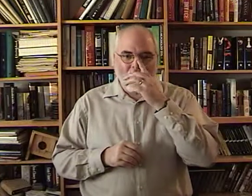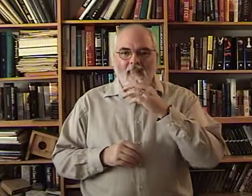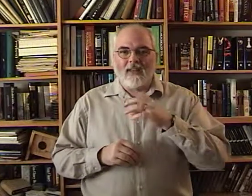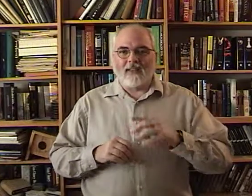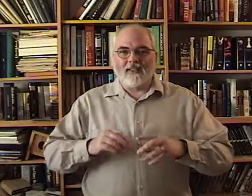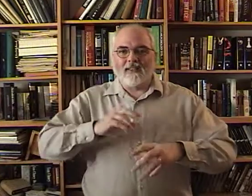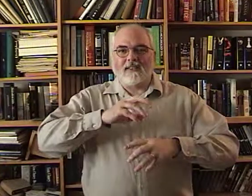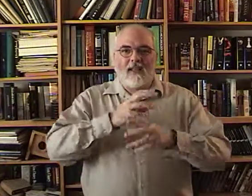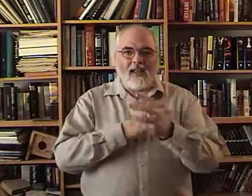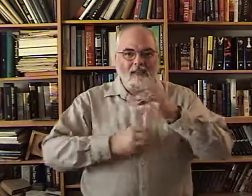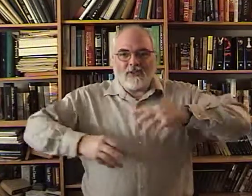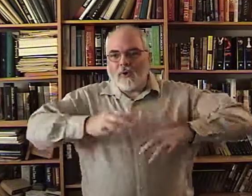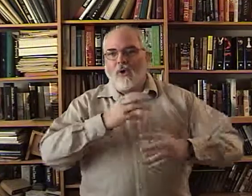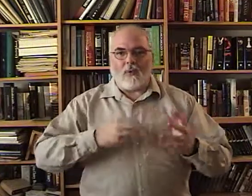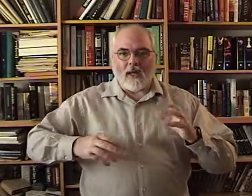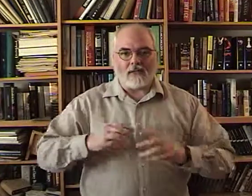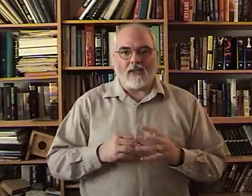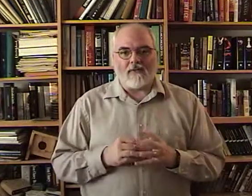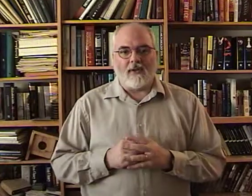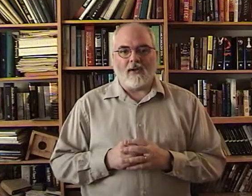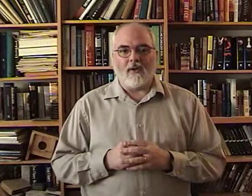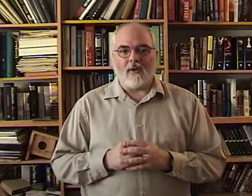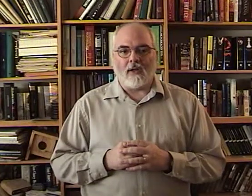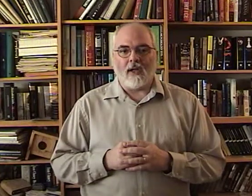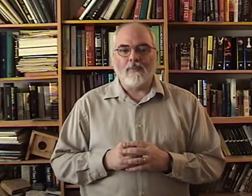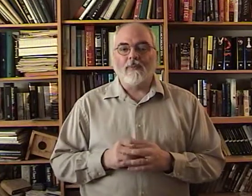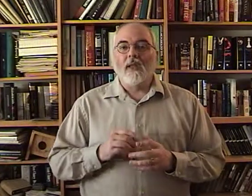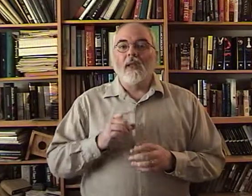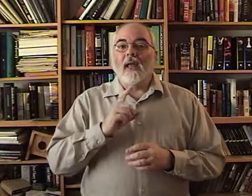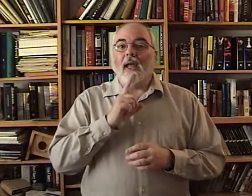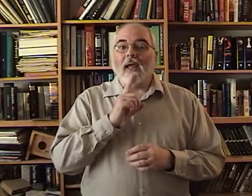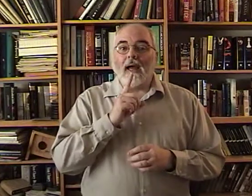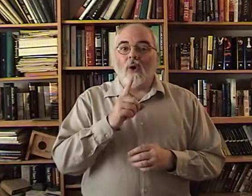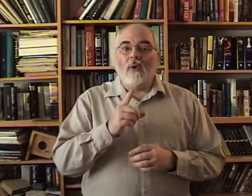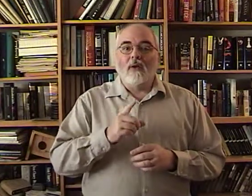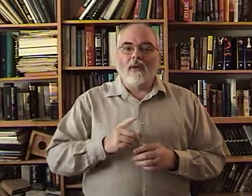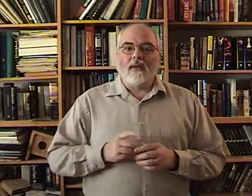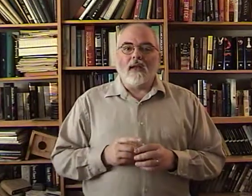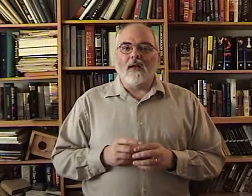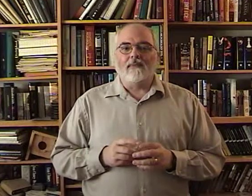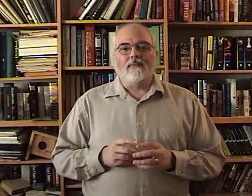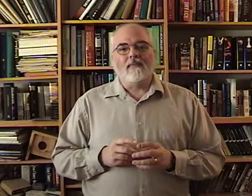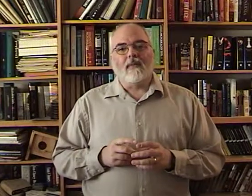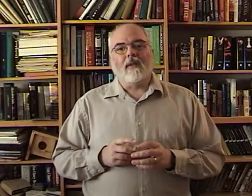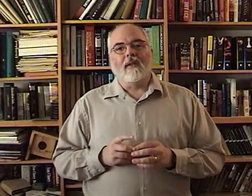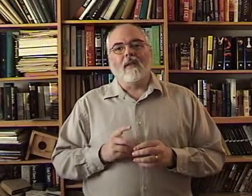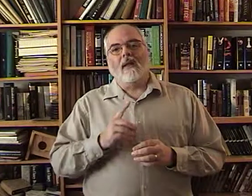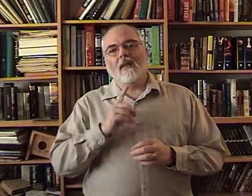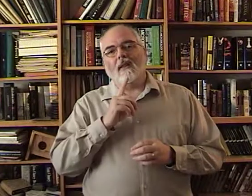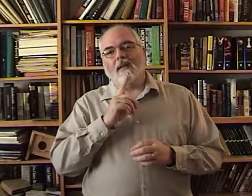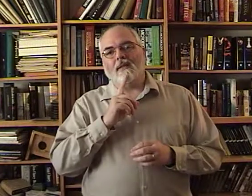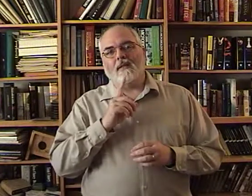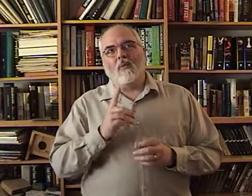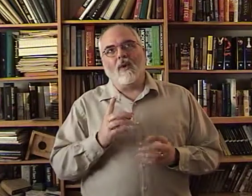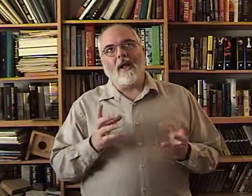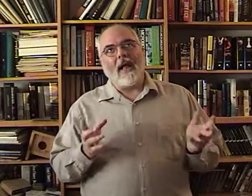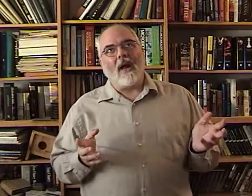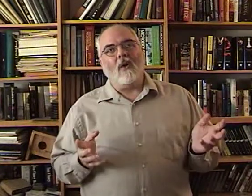Because if the hand is doing a whole lot of stuff there. Okay. How. Now. The word how.